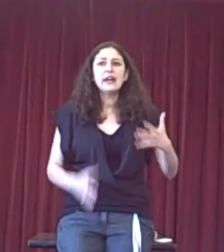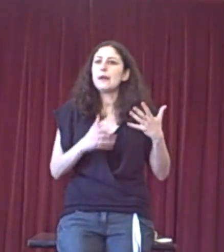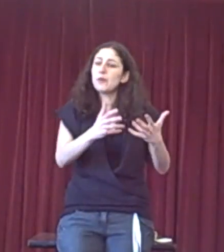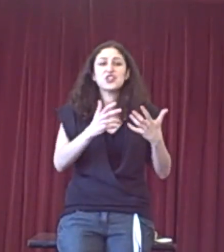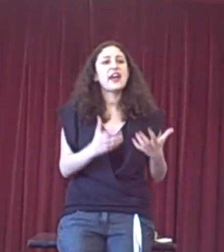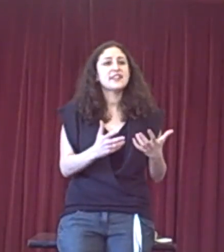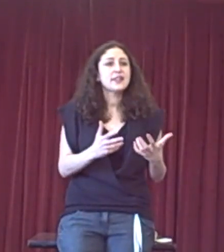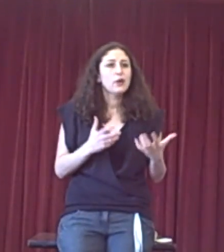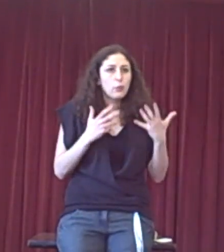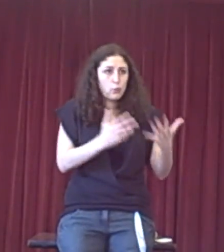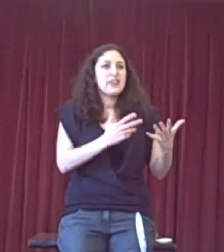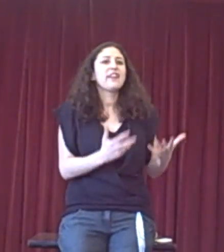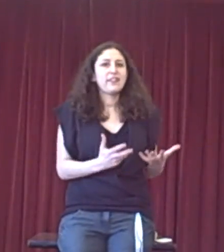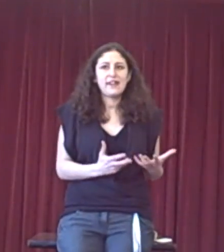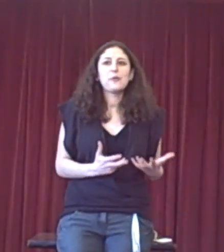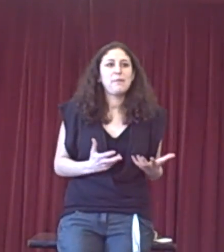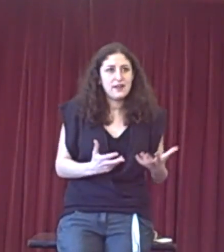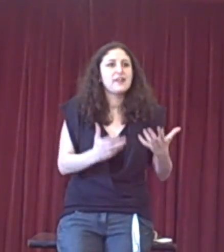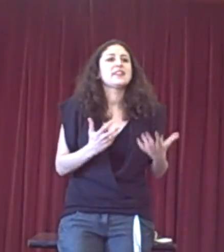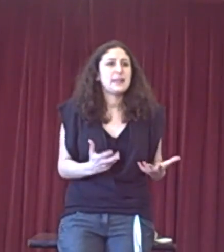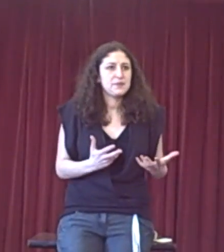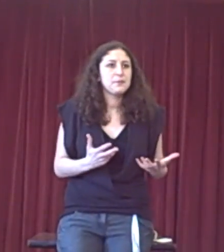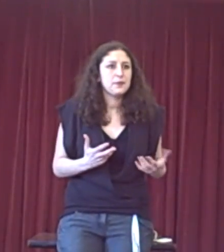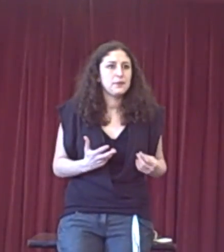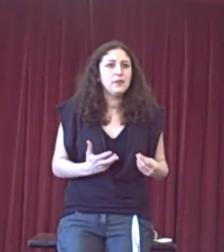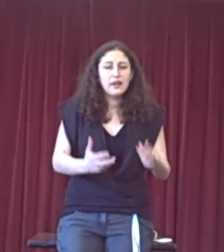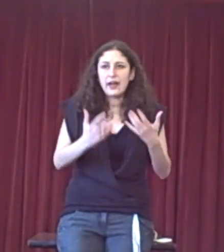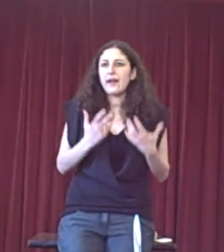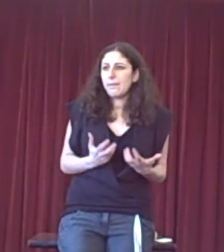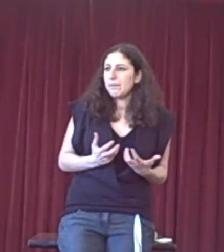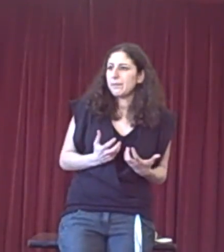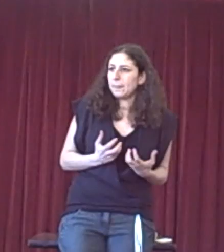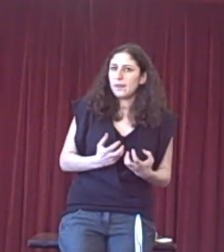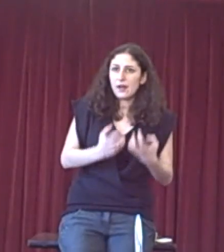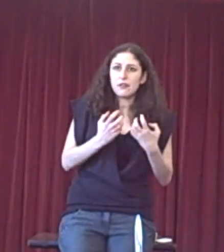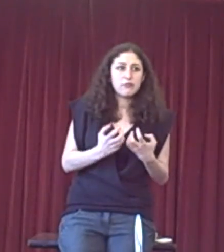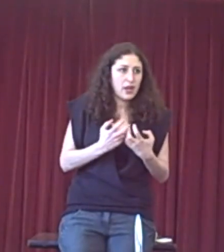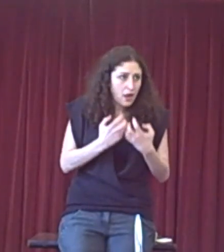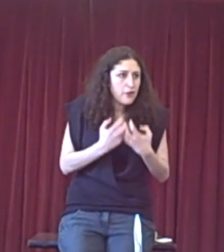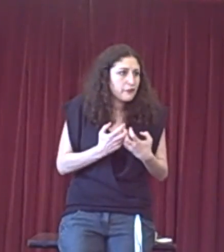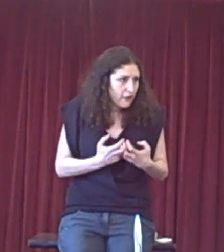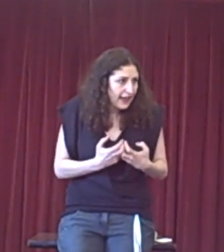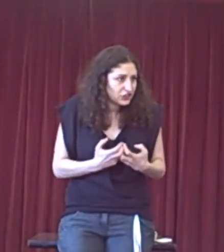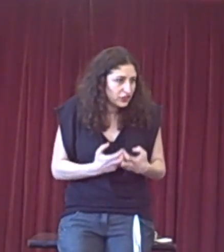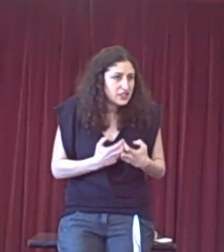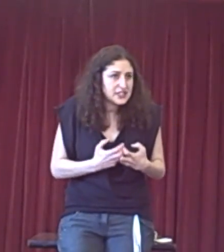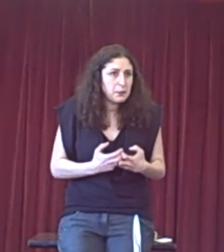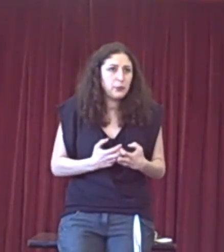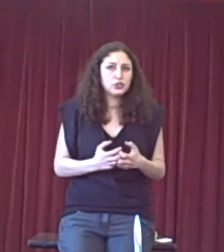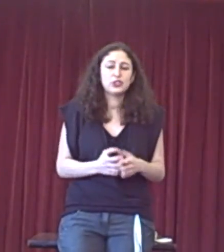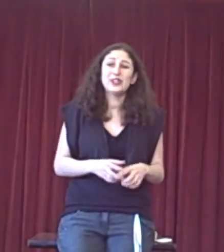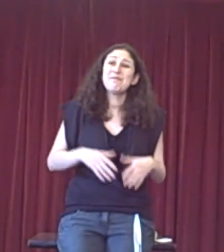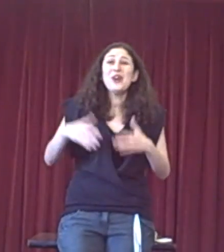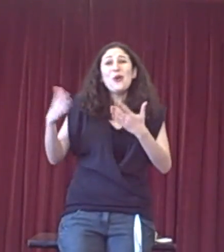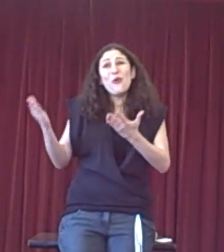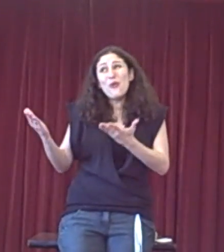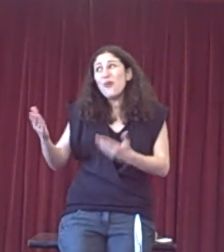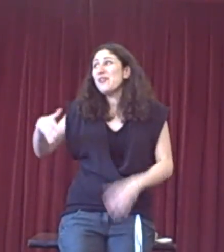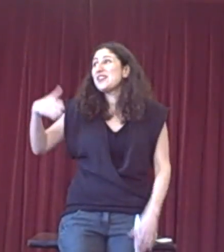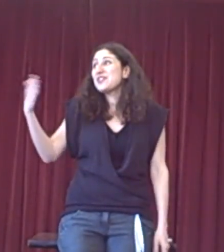in which case we think that that would be an unacceptable overreaction and disproportionate, or they're just